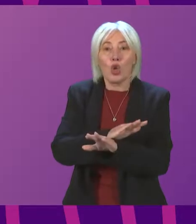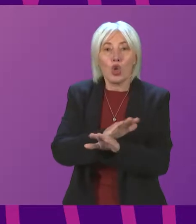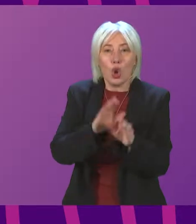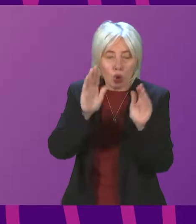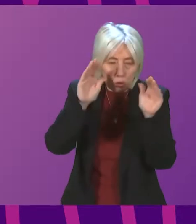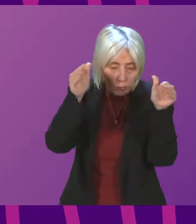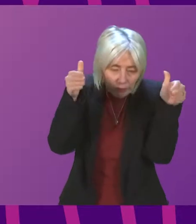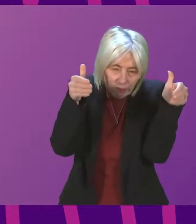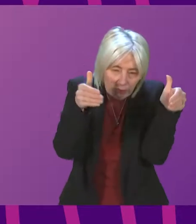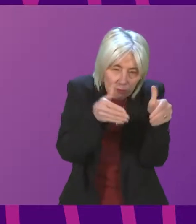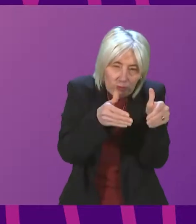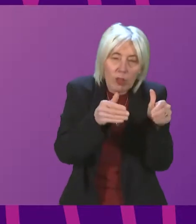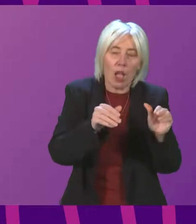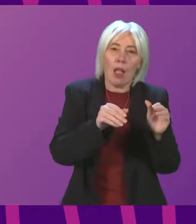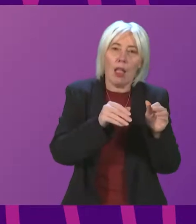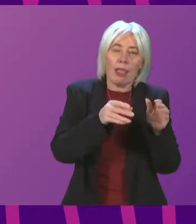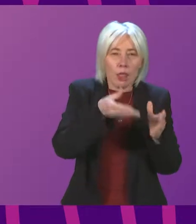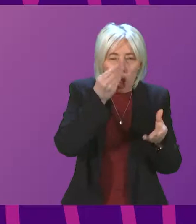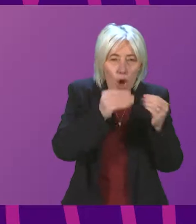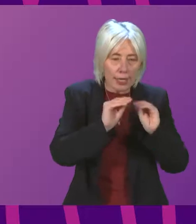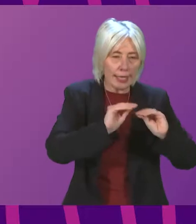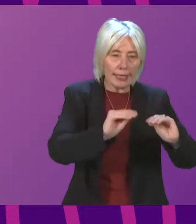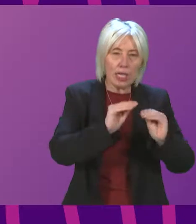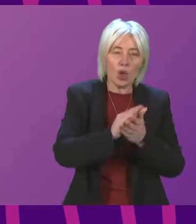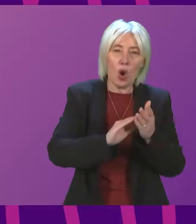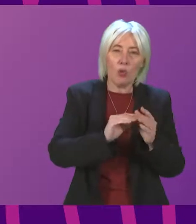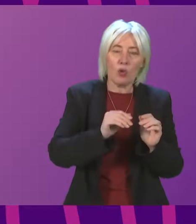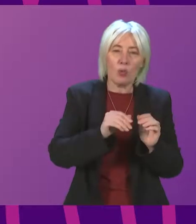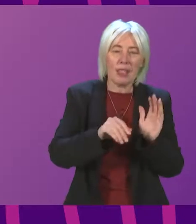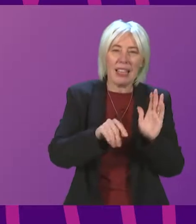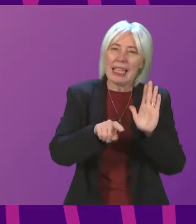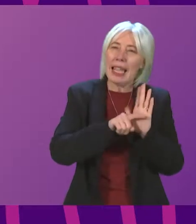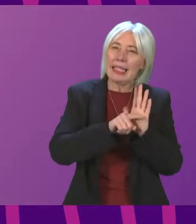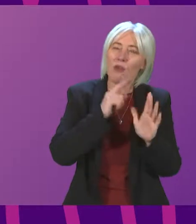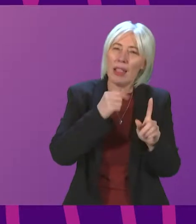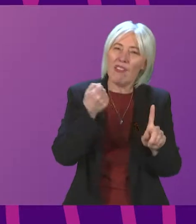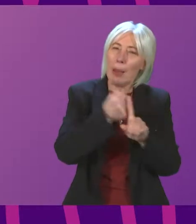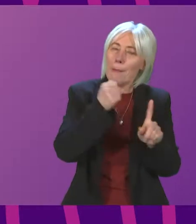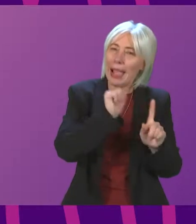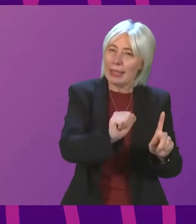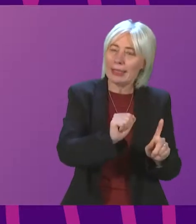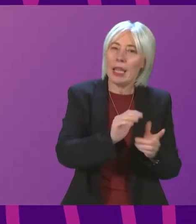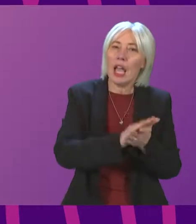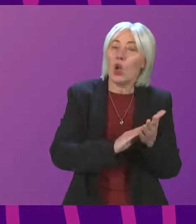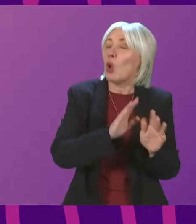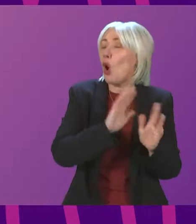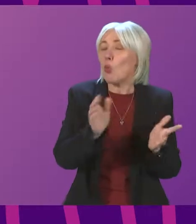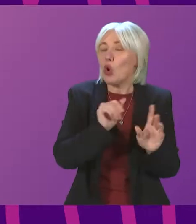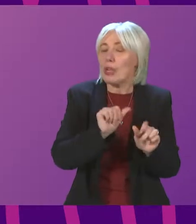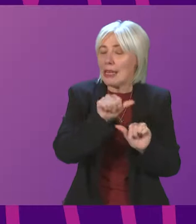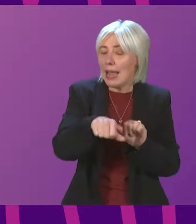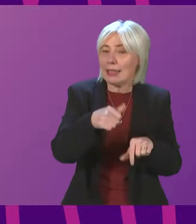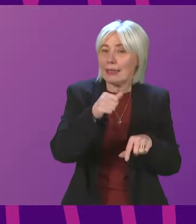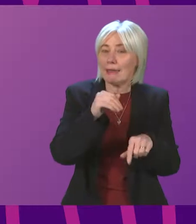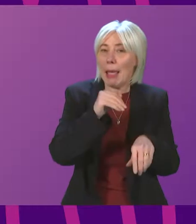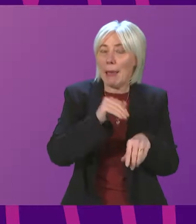and teaching, which will negatively impact learners' breadth of course knowledge and understanding, and will impact on the next steps of their learning. So it's